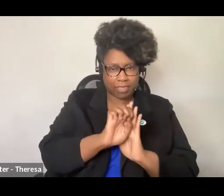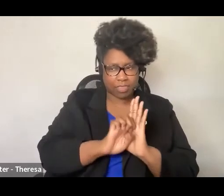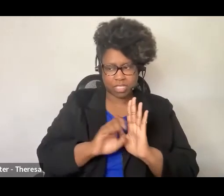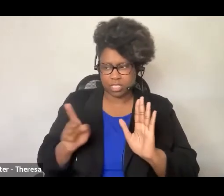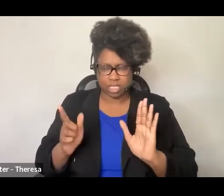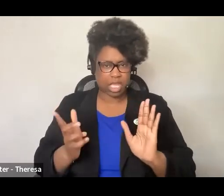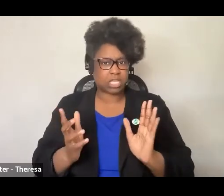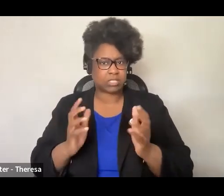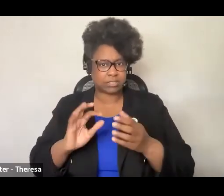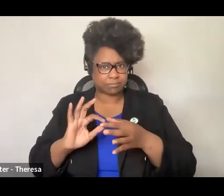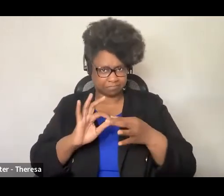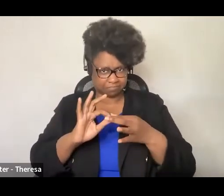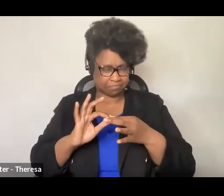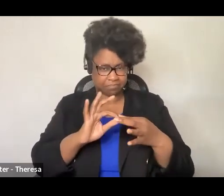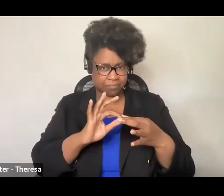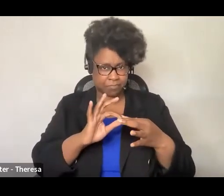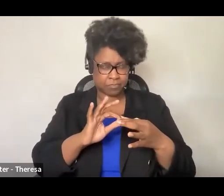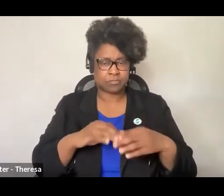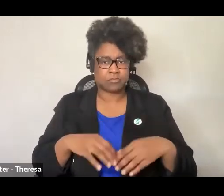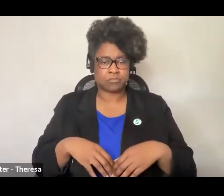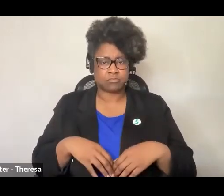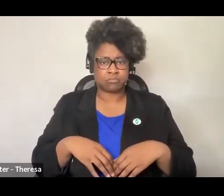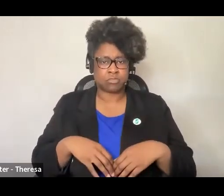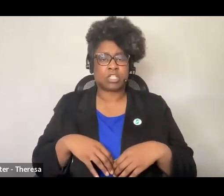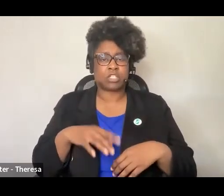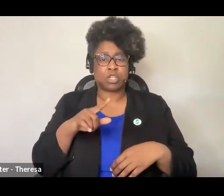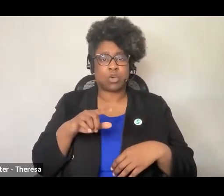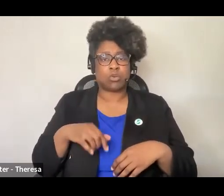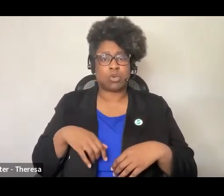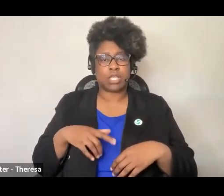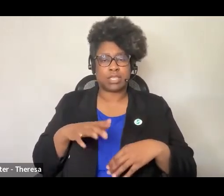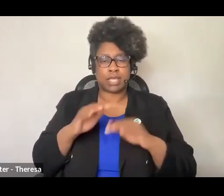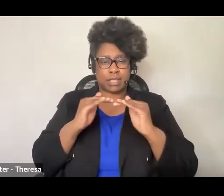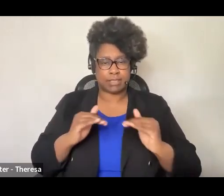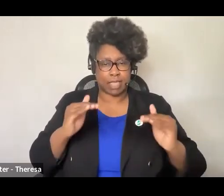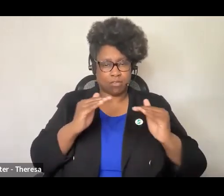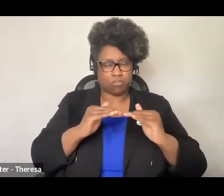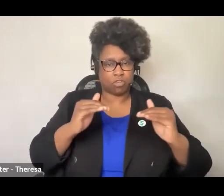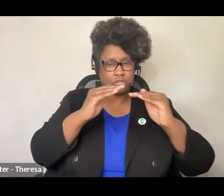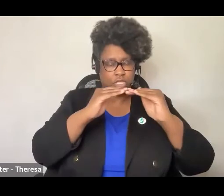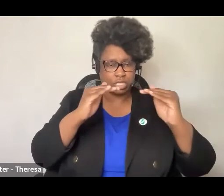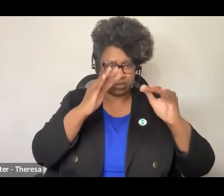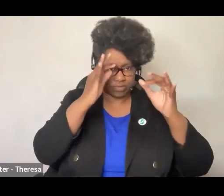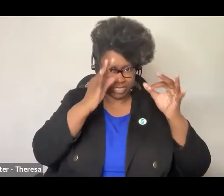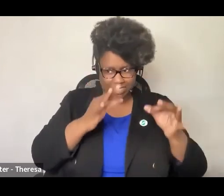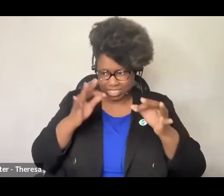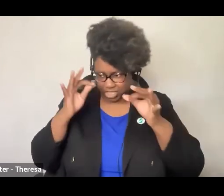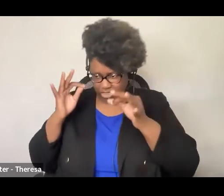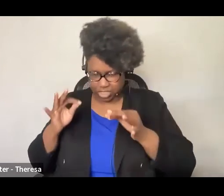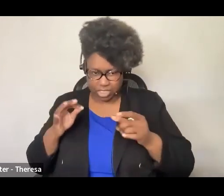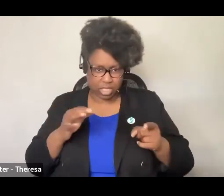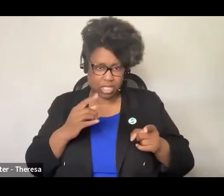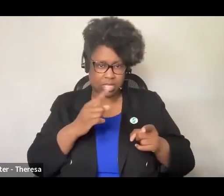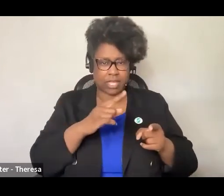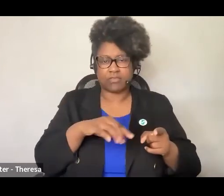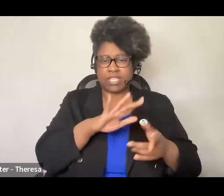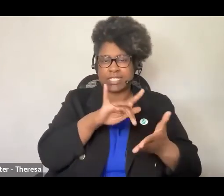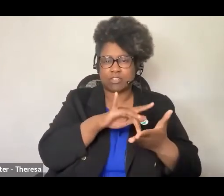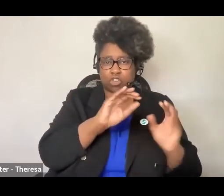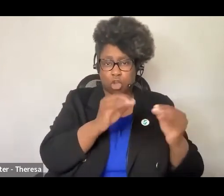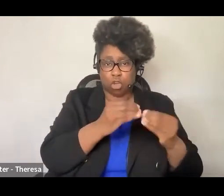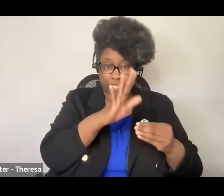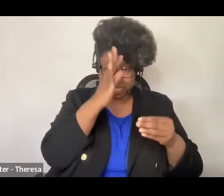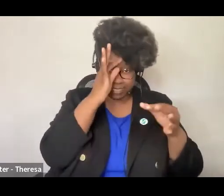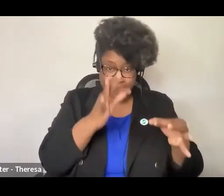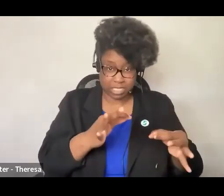interdependent contextual levels are in school reform and decision-made in one domain, such as the central office, can have positive